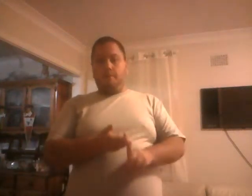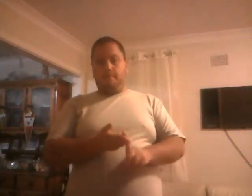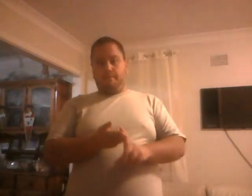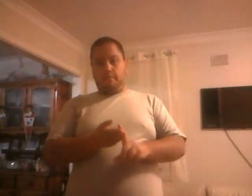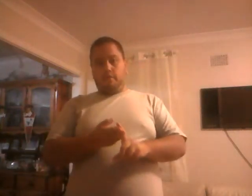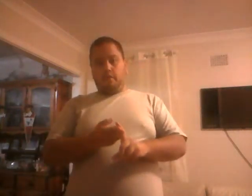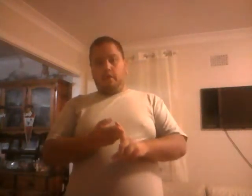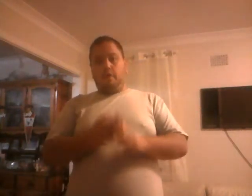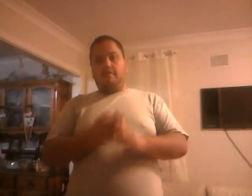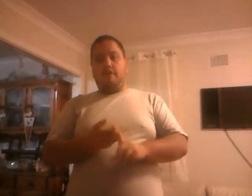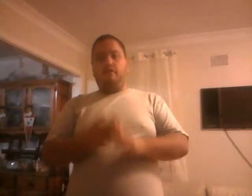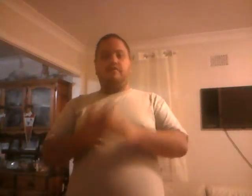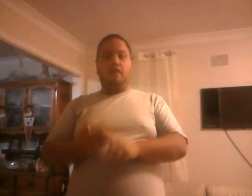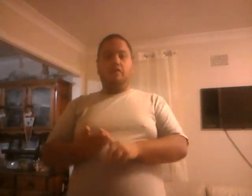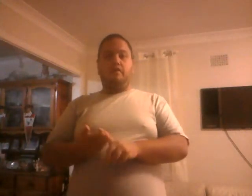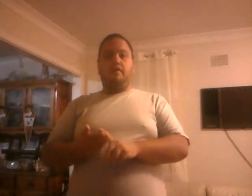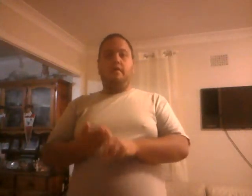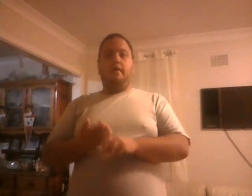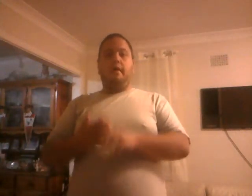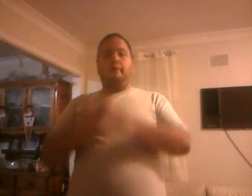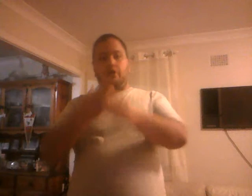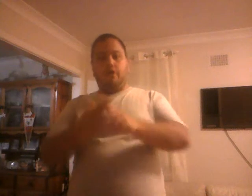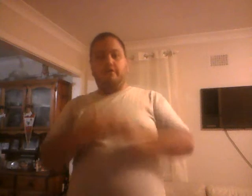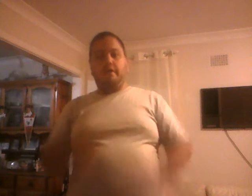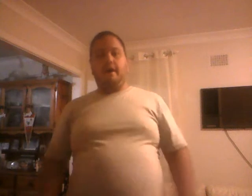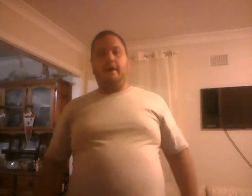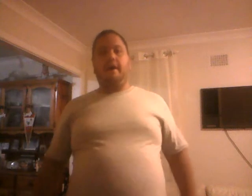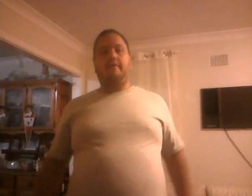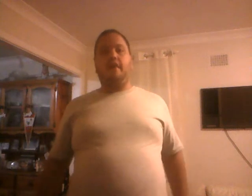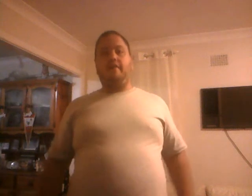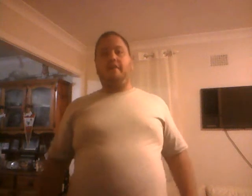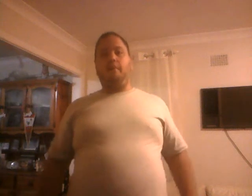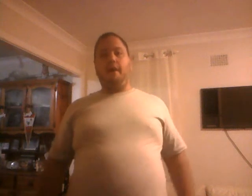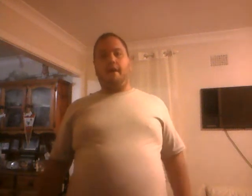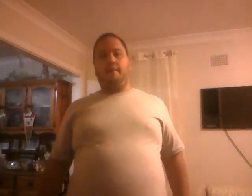sexually assaulted because of the attire that they wear.